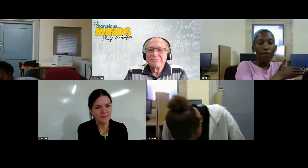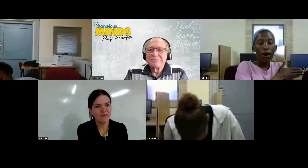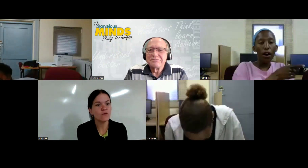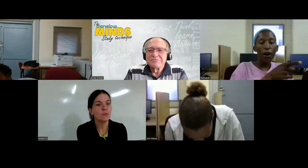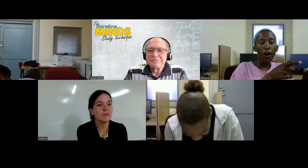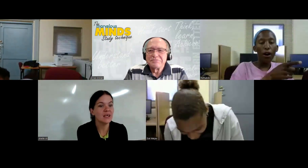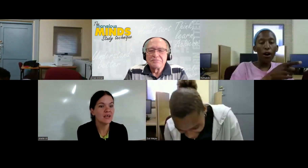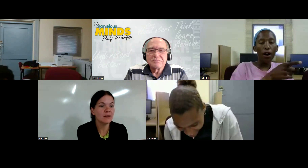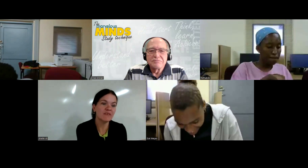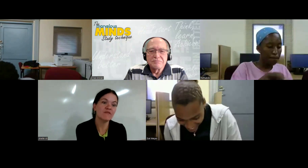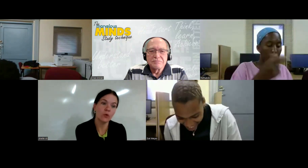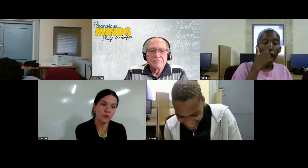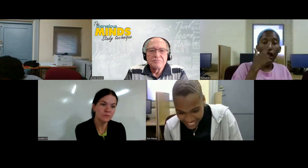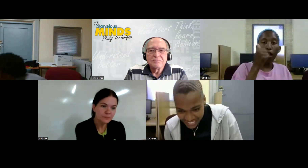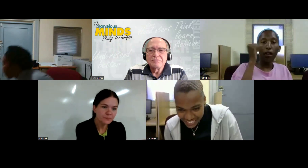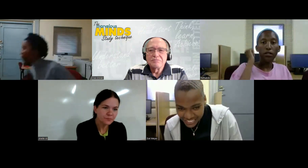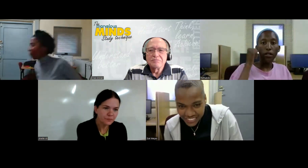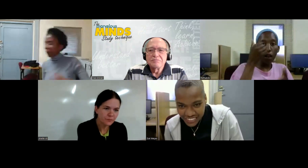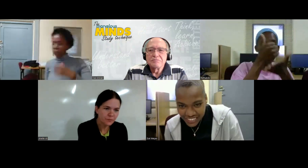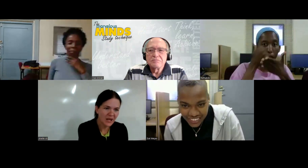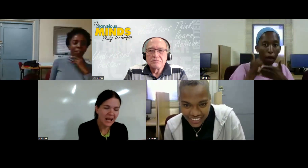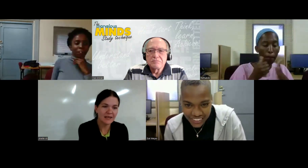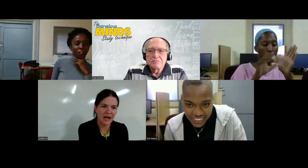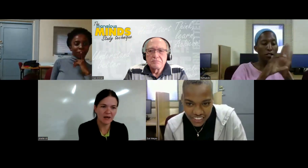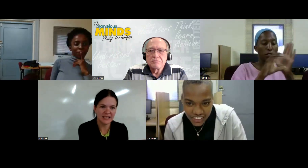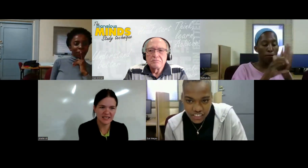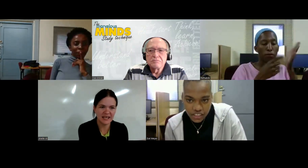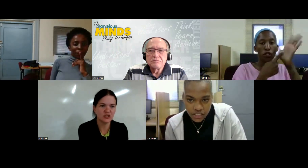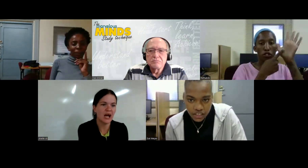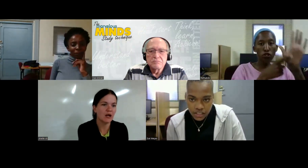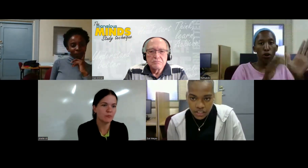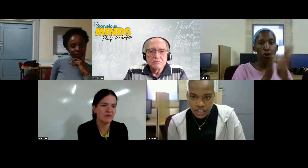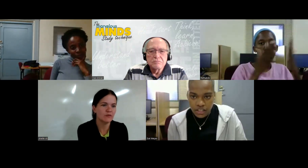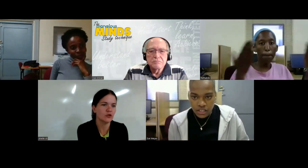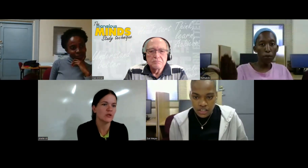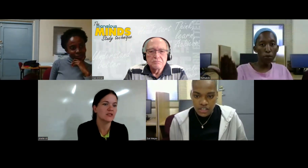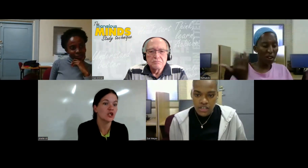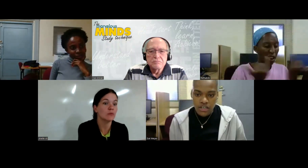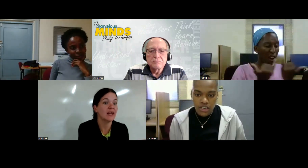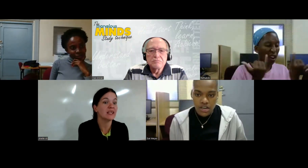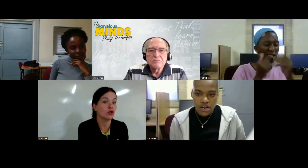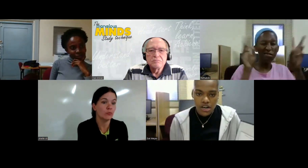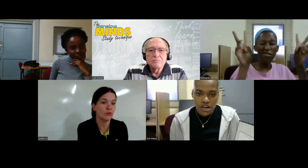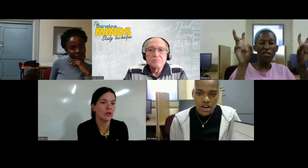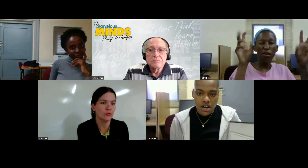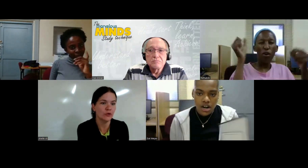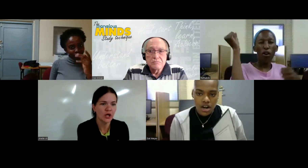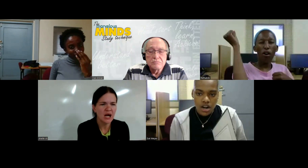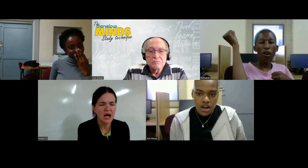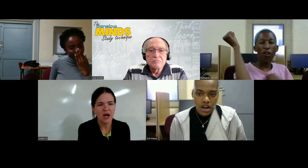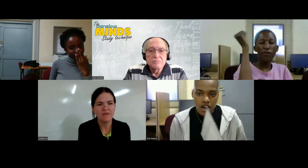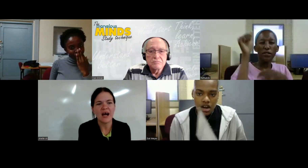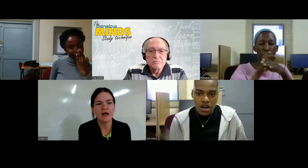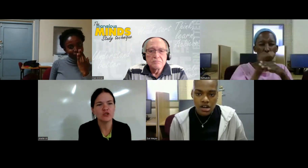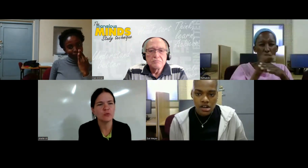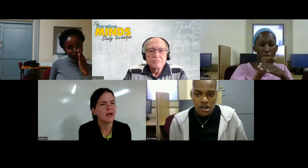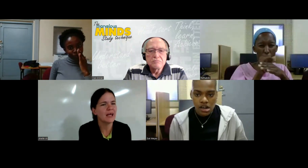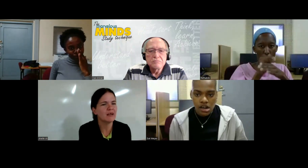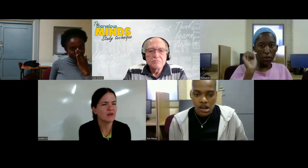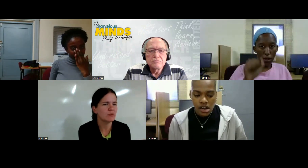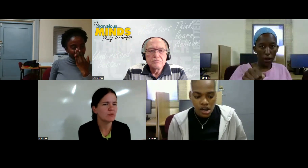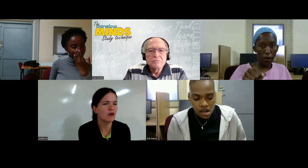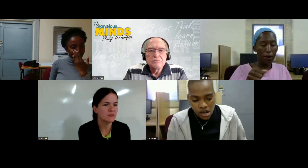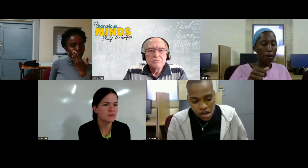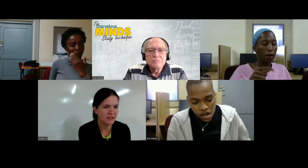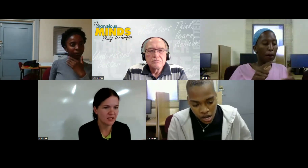okay for me before and now yesterday she helped me to and showed me an example in the book of how to